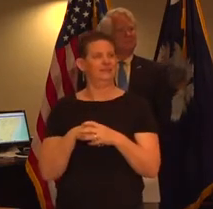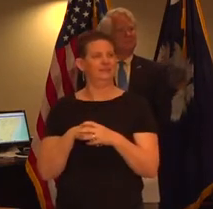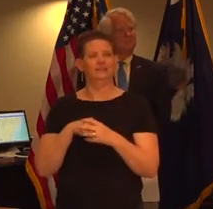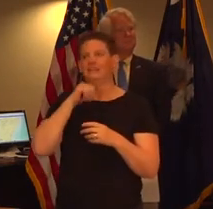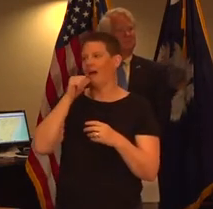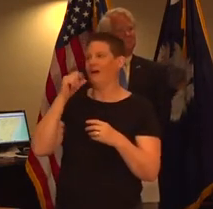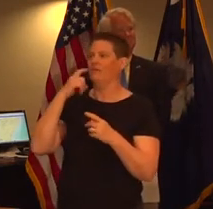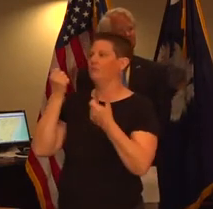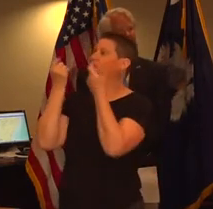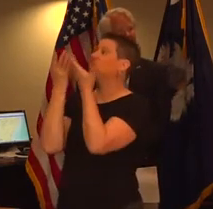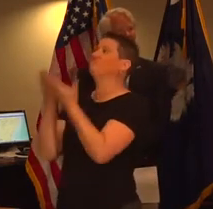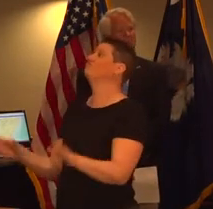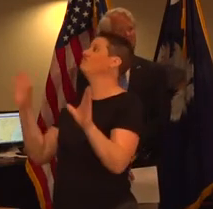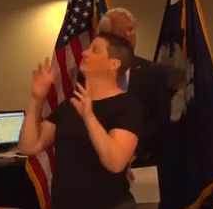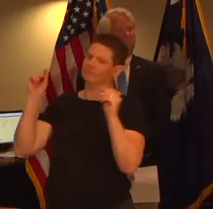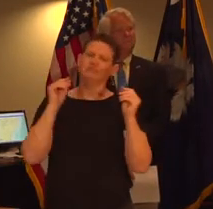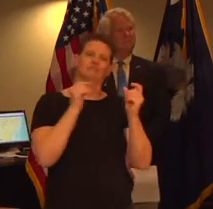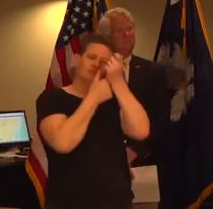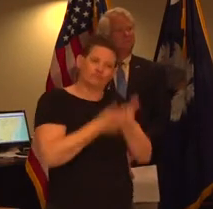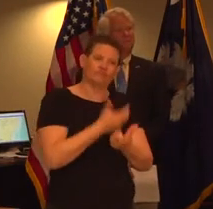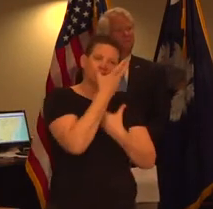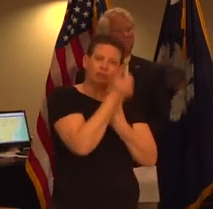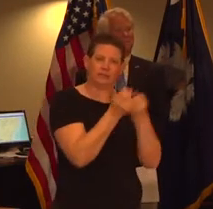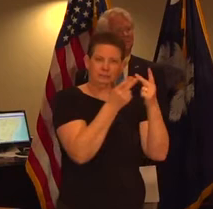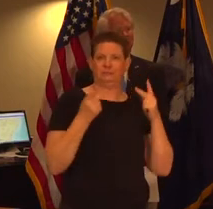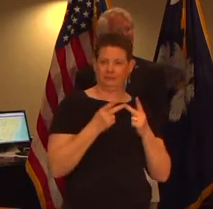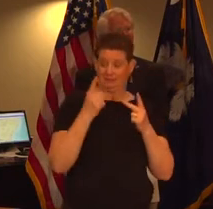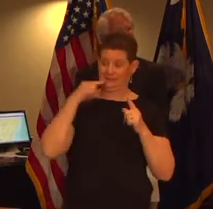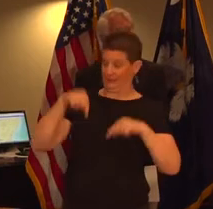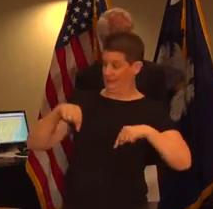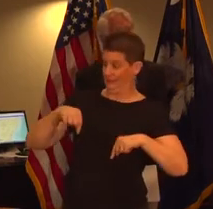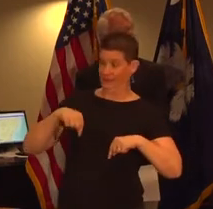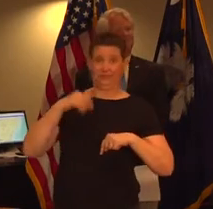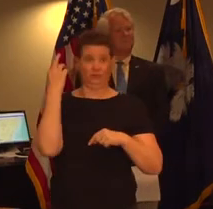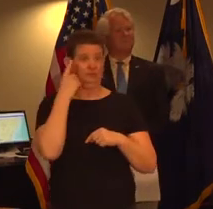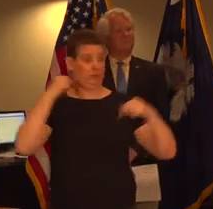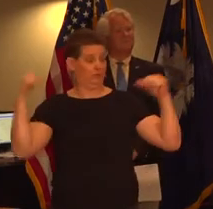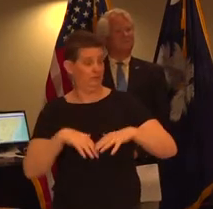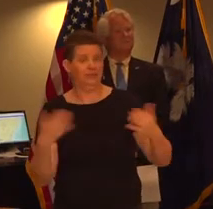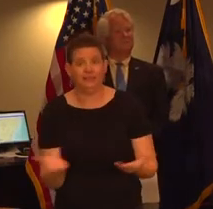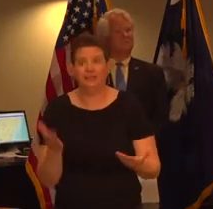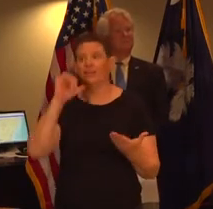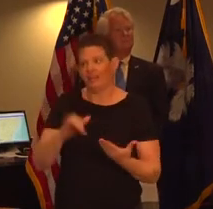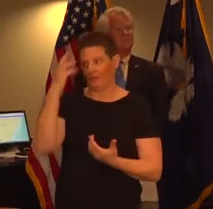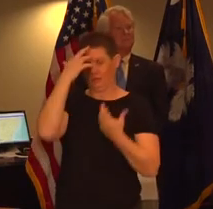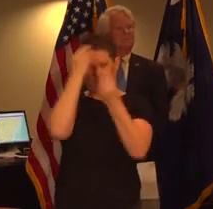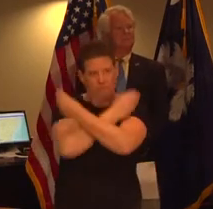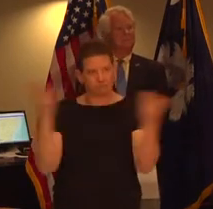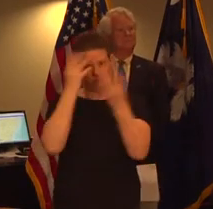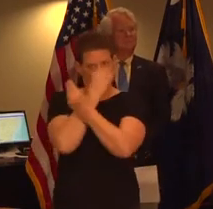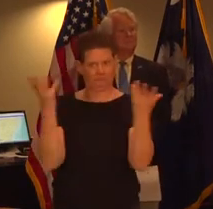and not not from any place else and that's one reason we're having this press conference it's one reason we send out as much information